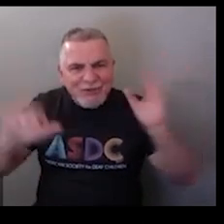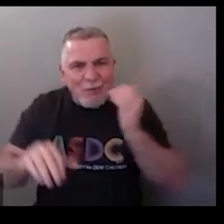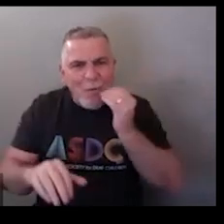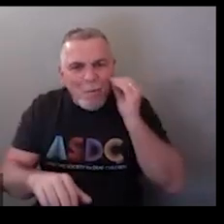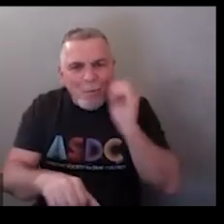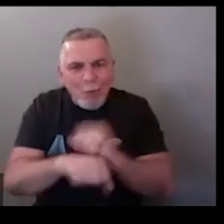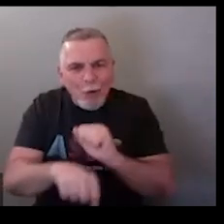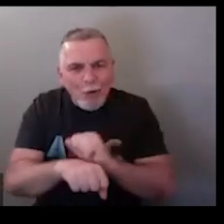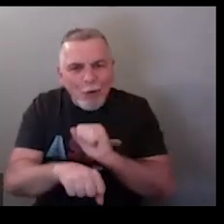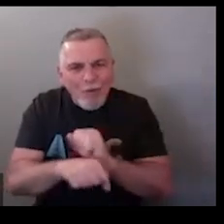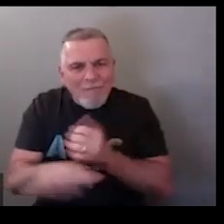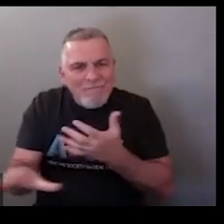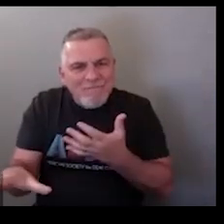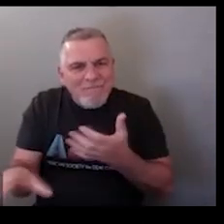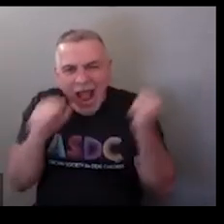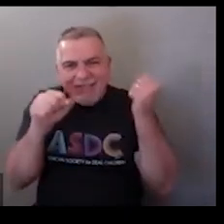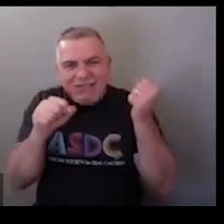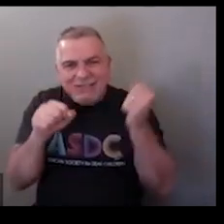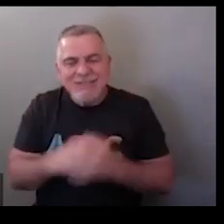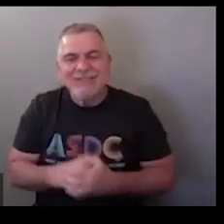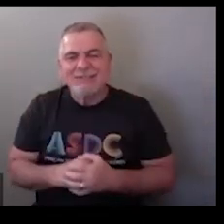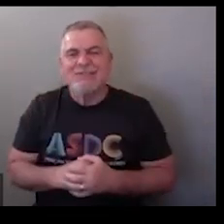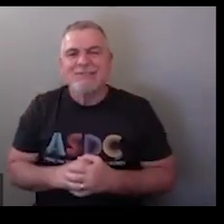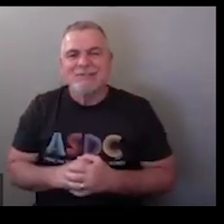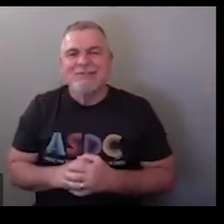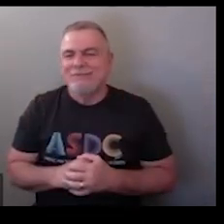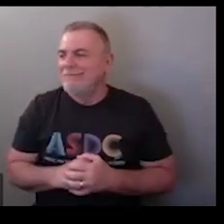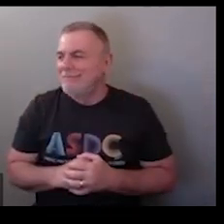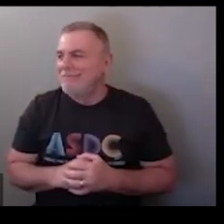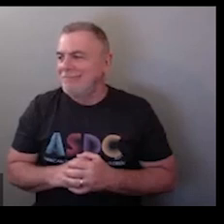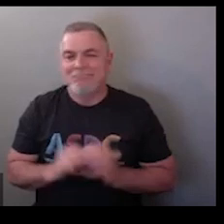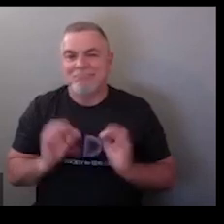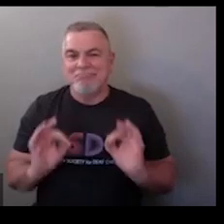fast you're finished your homework yeah wow that was fast